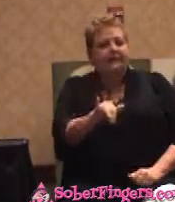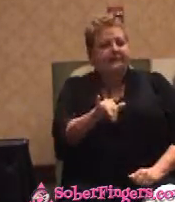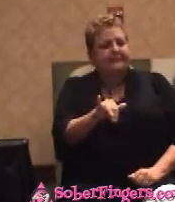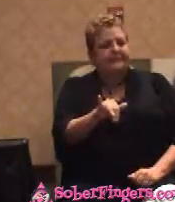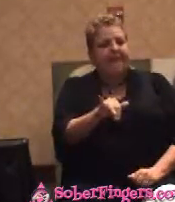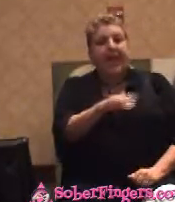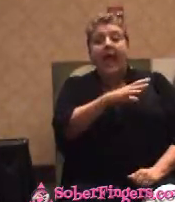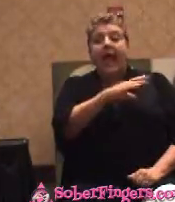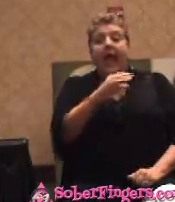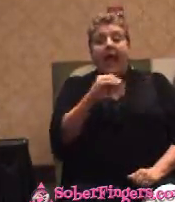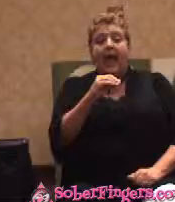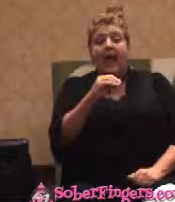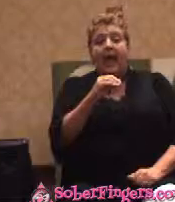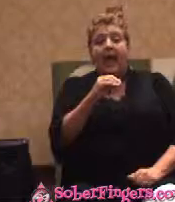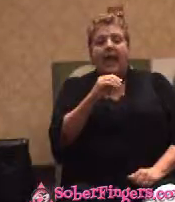And don't spend so much money.